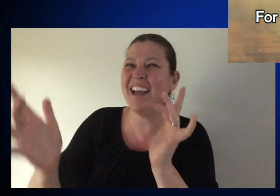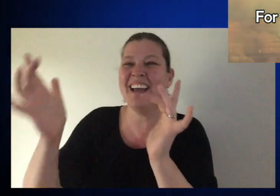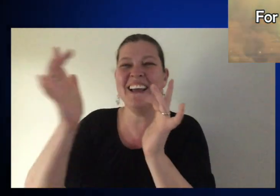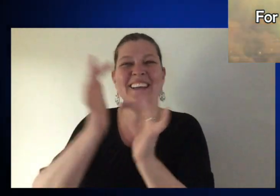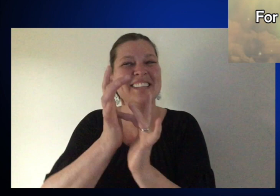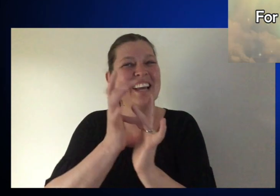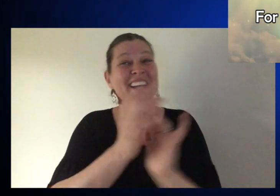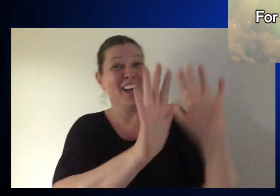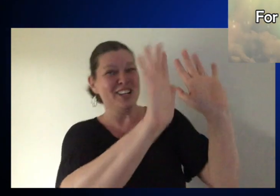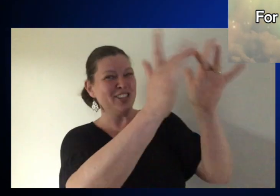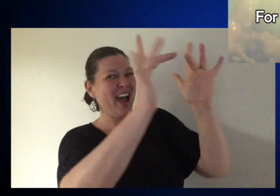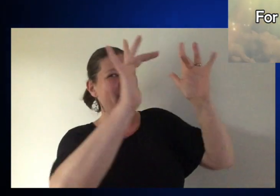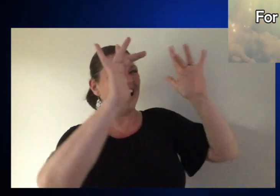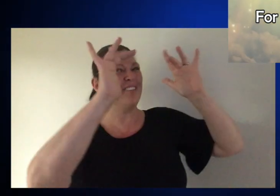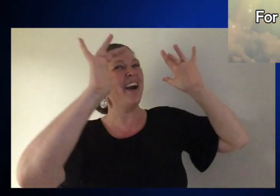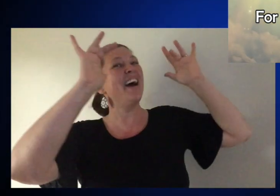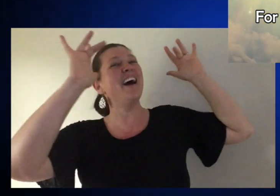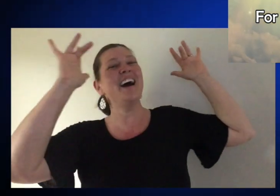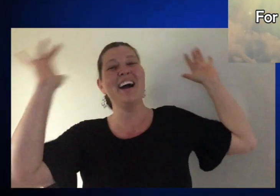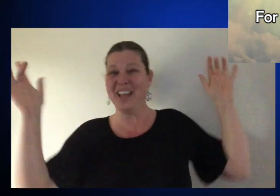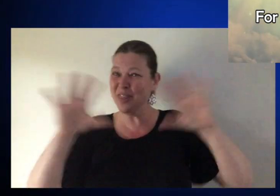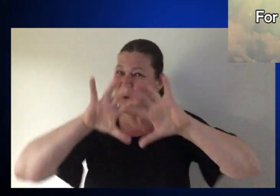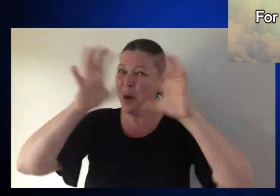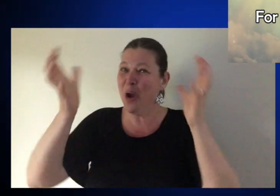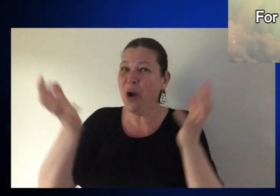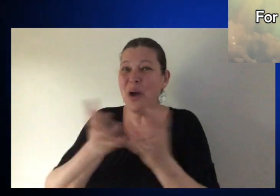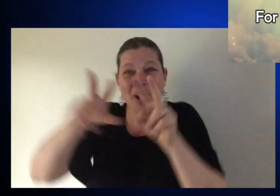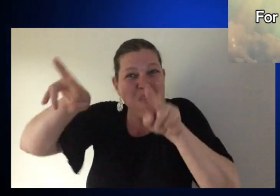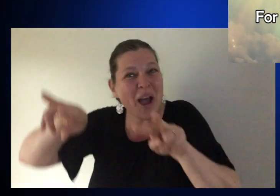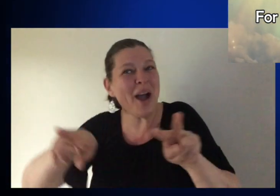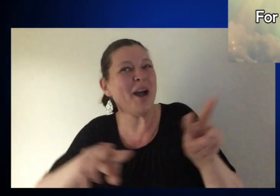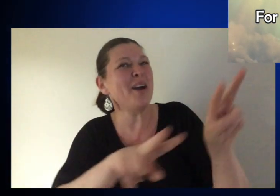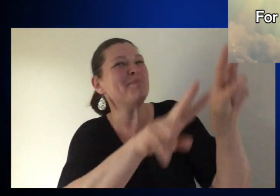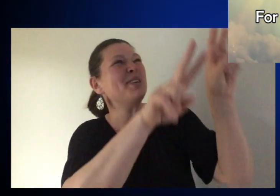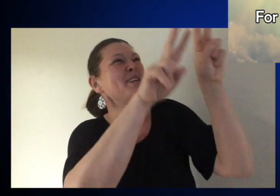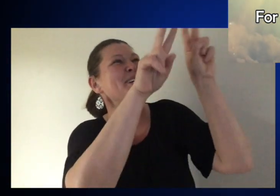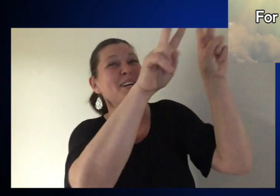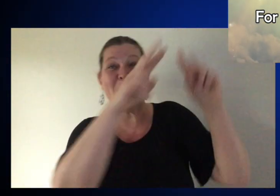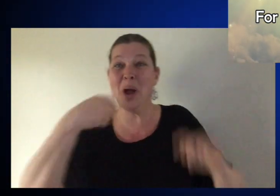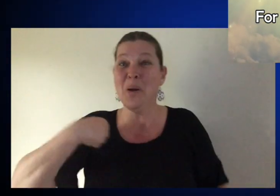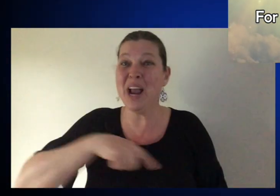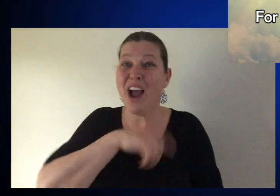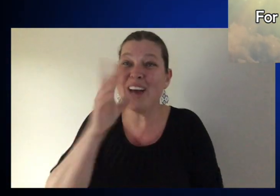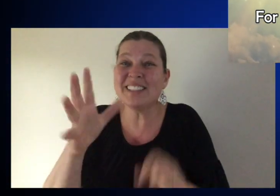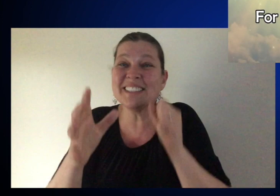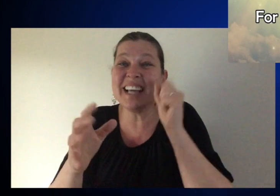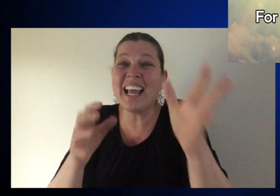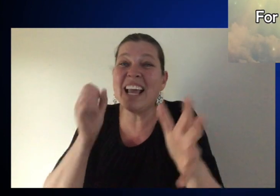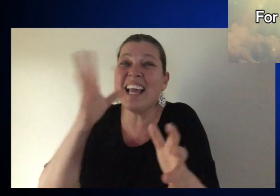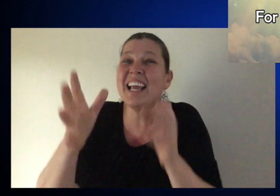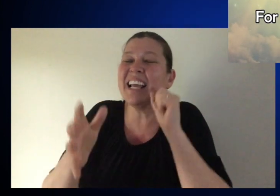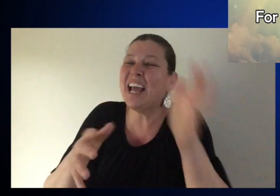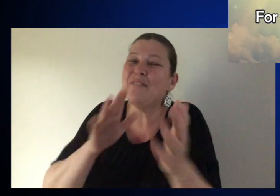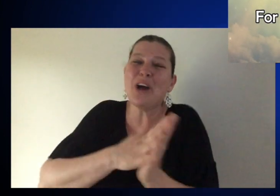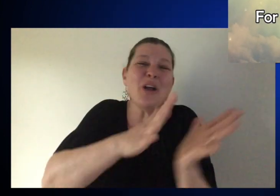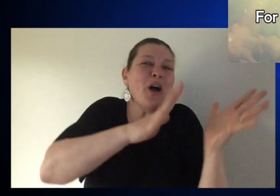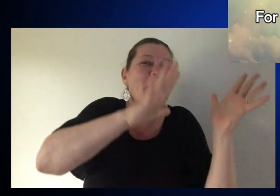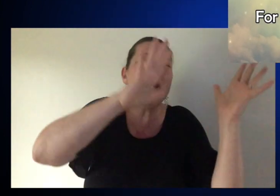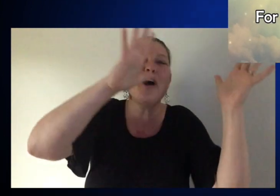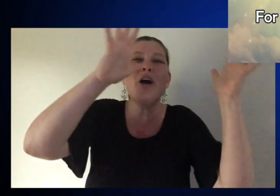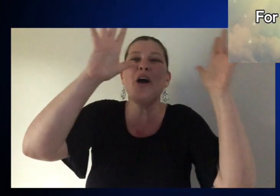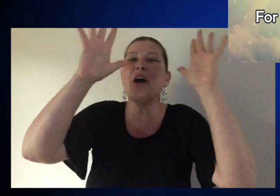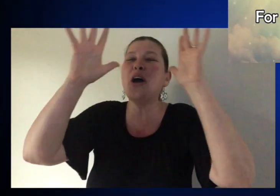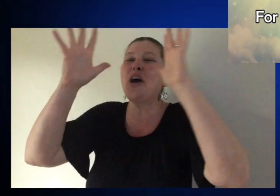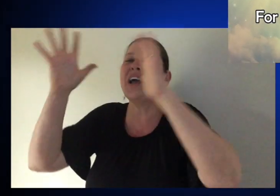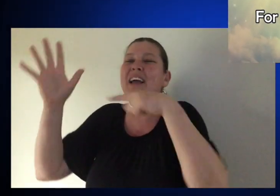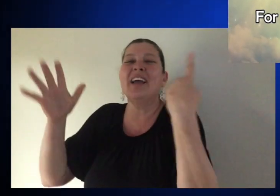Jesus, light and let the whole world sing We're singing for the